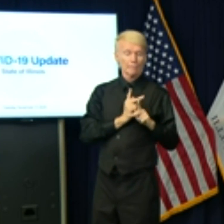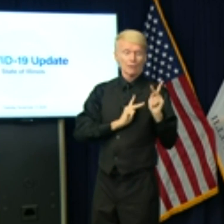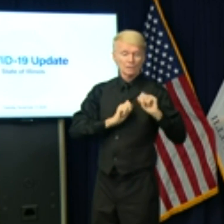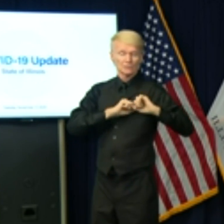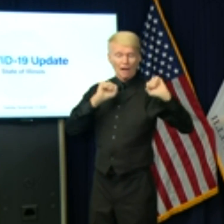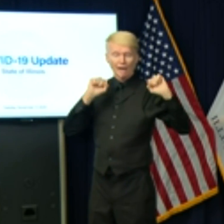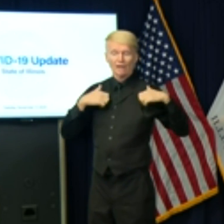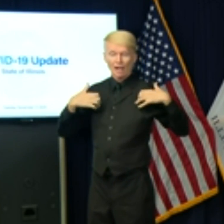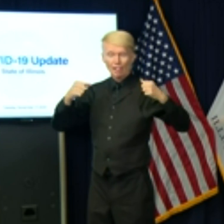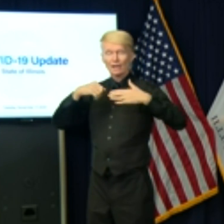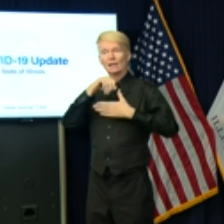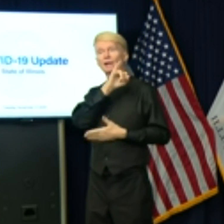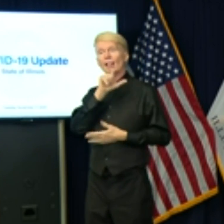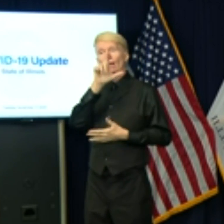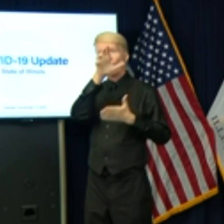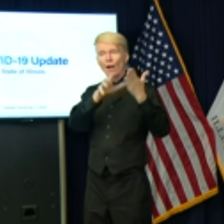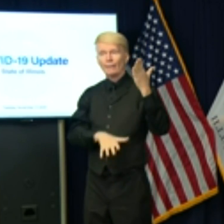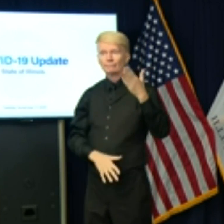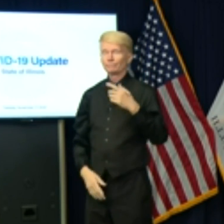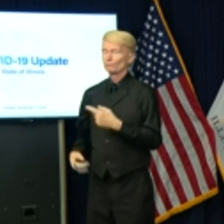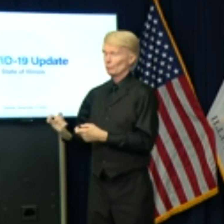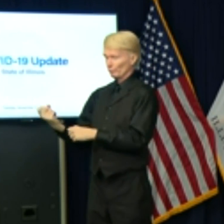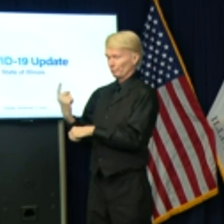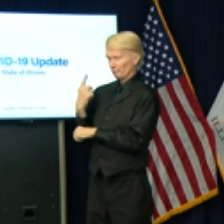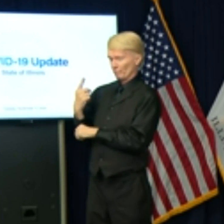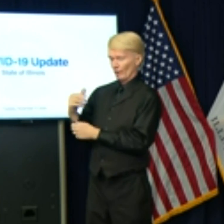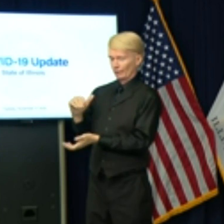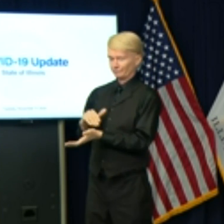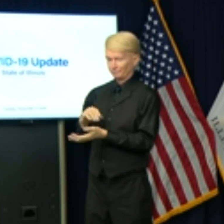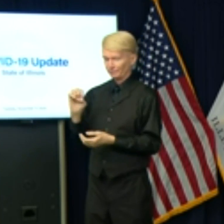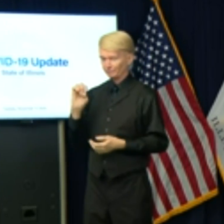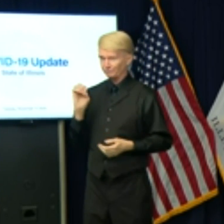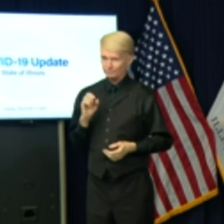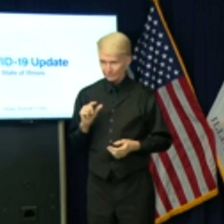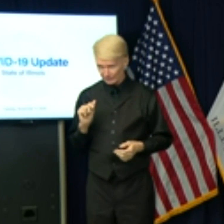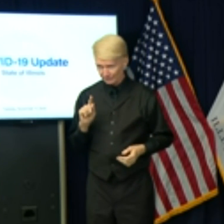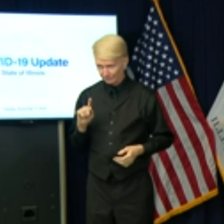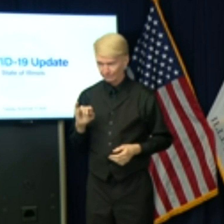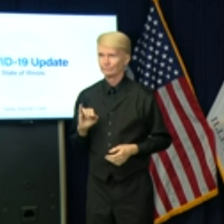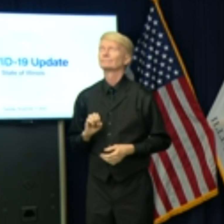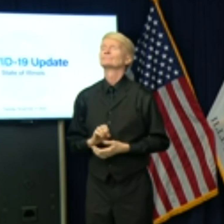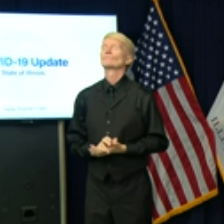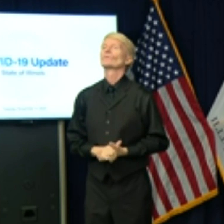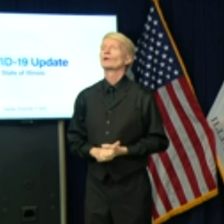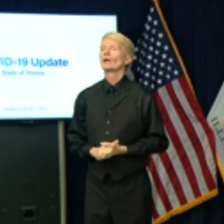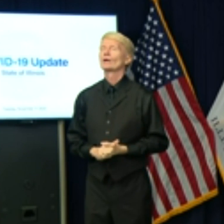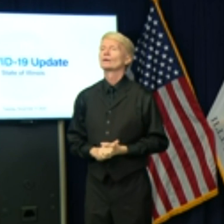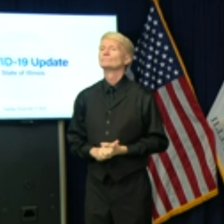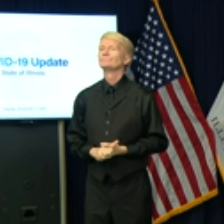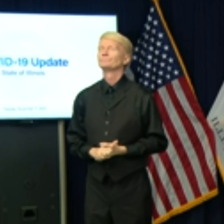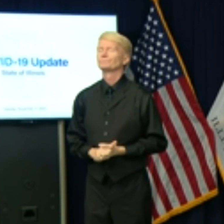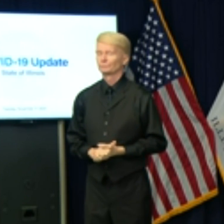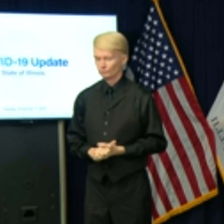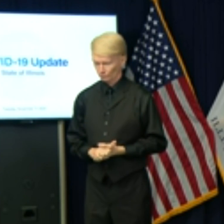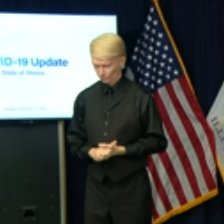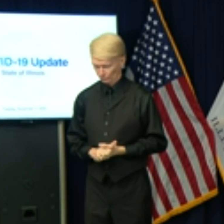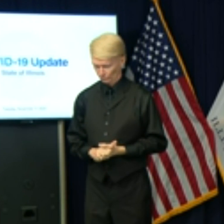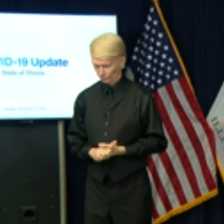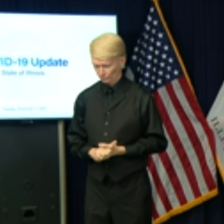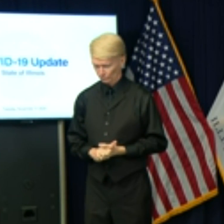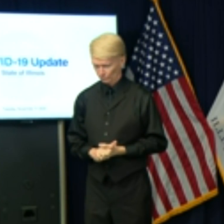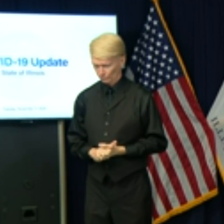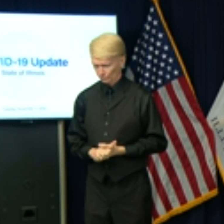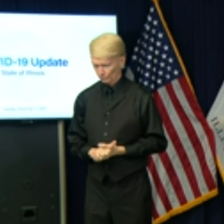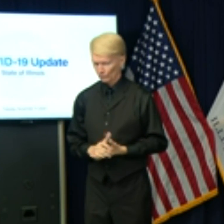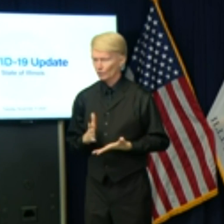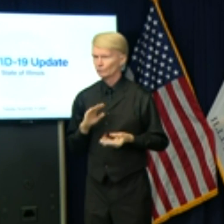of the people of Illinois. Dr. Anghazi, can you perhaps address, obviously you're making a very strong point here, what are the metrics